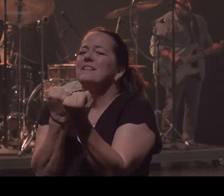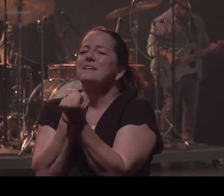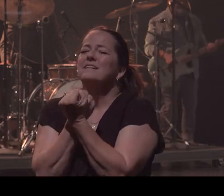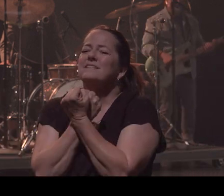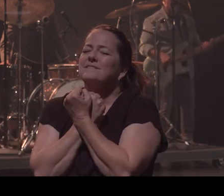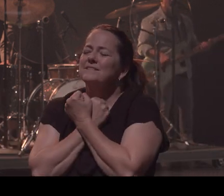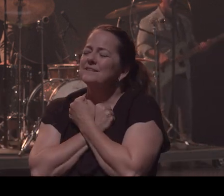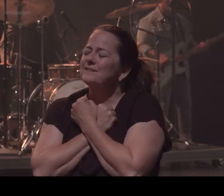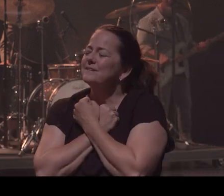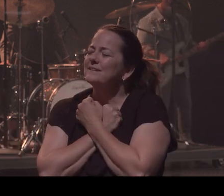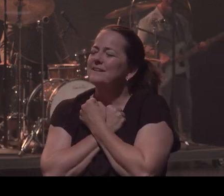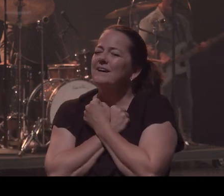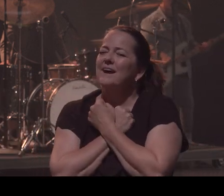I'm already chosen